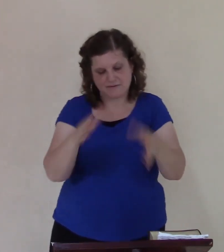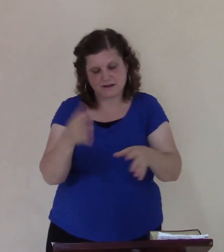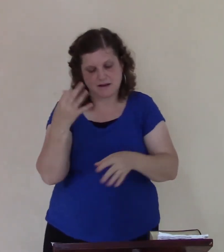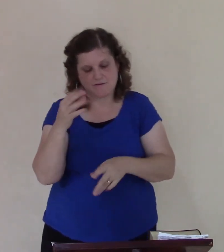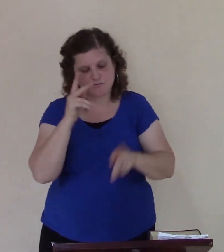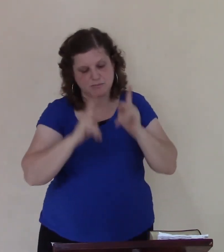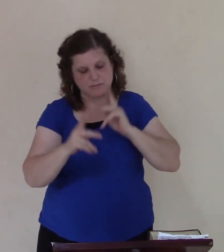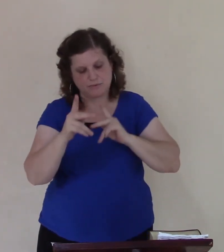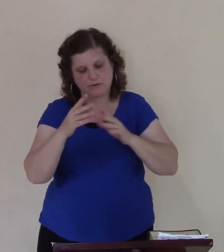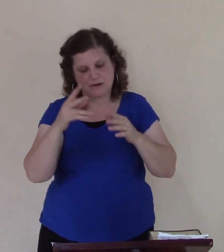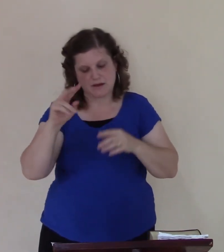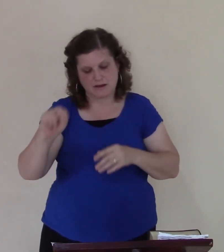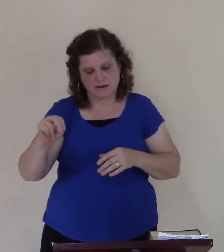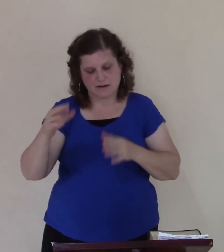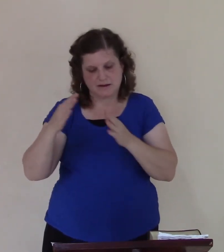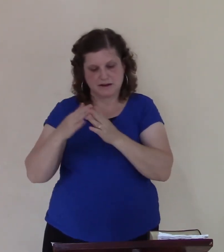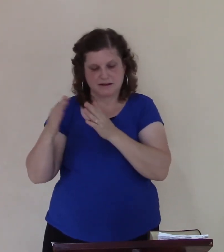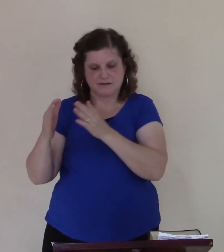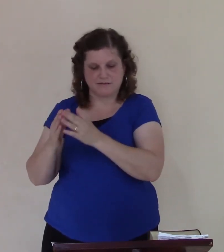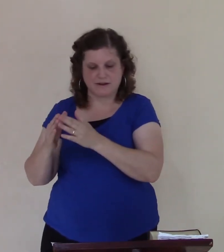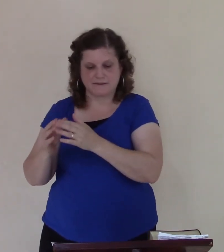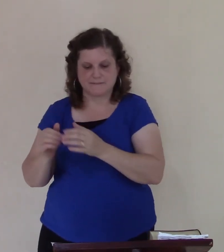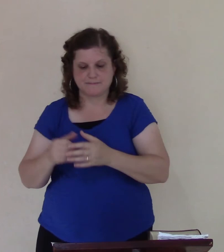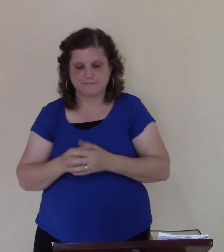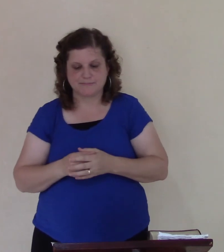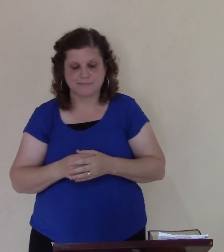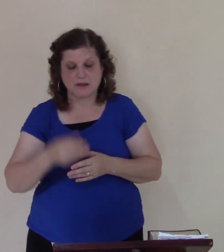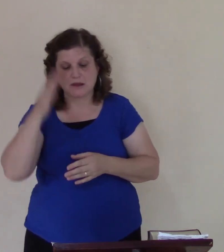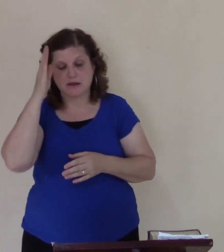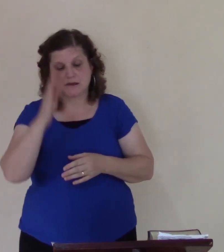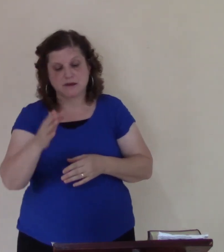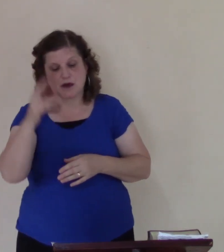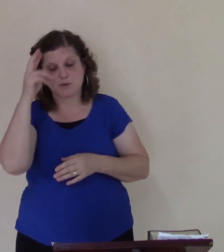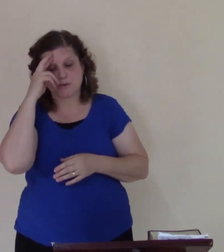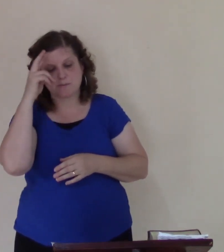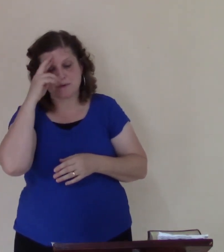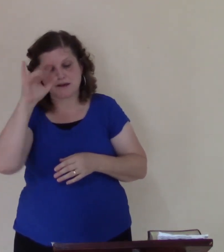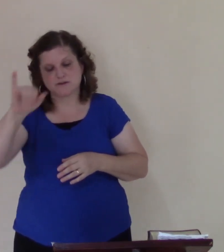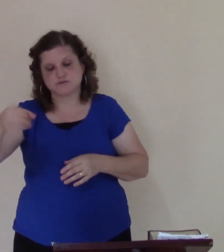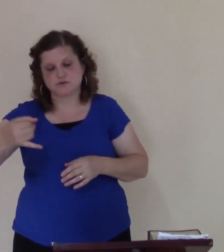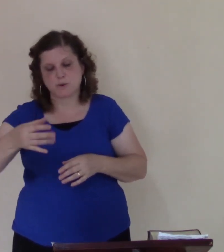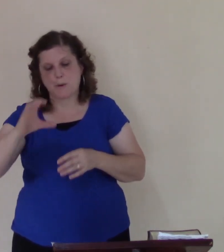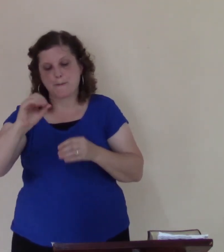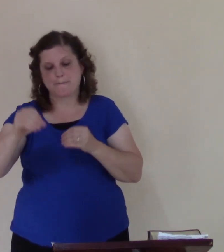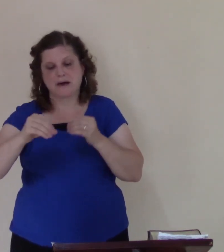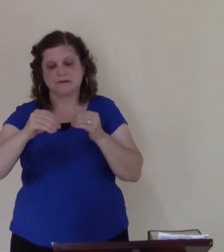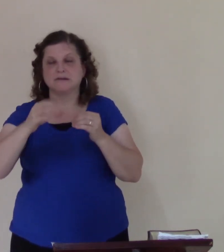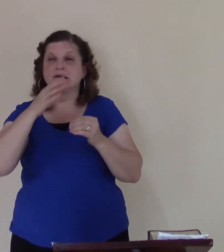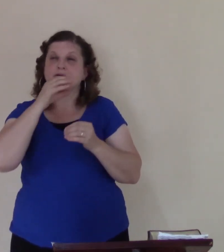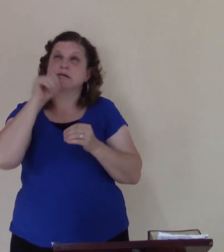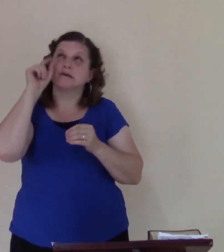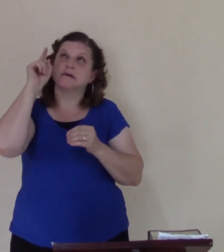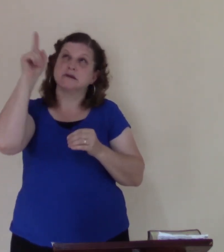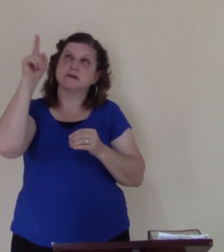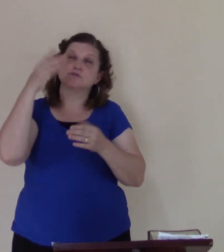we're talking about the Lord then said the Lord thou hast had pity on the Lord he had pity on a plant